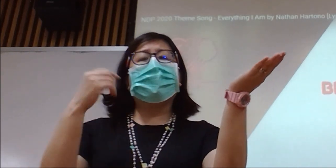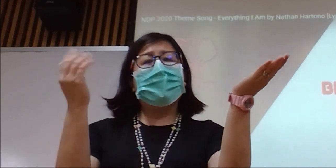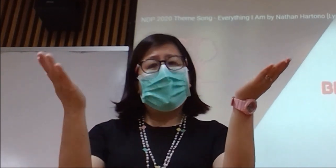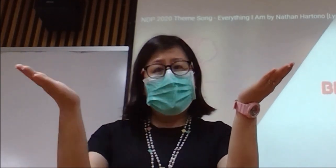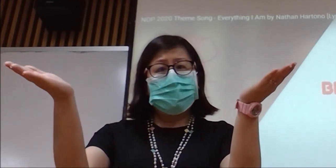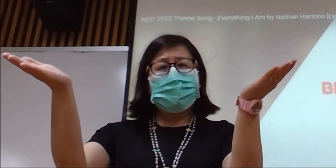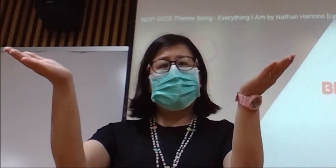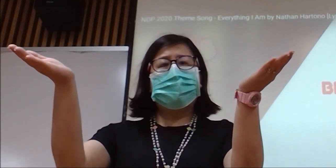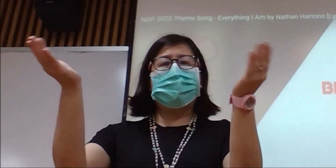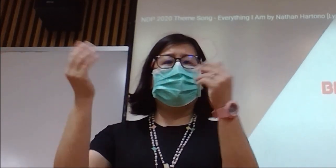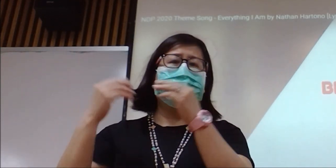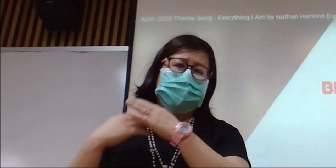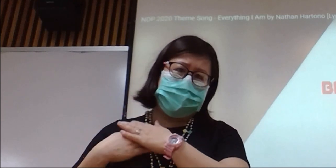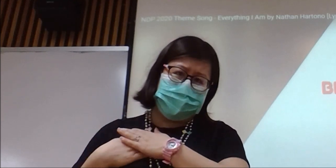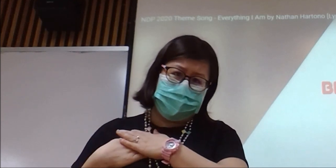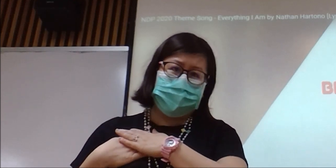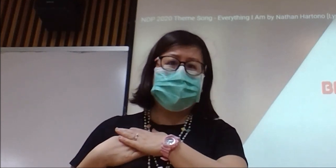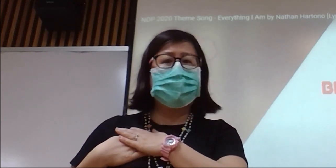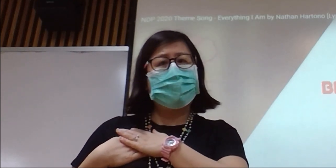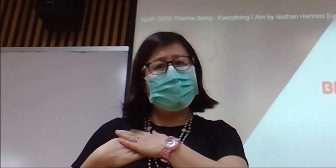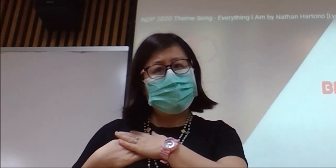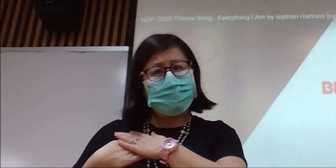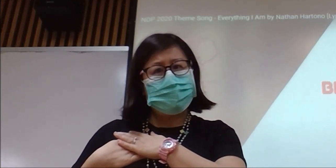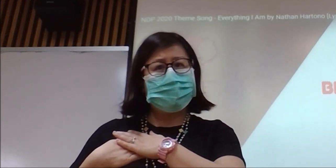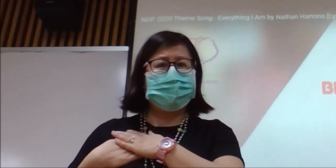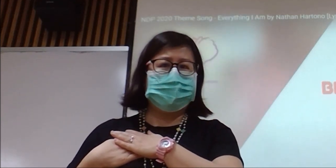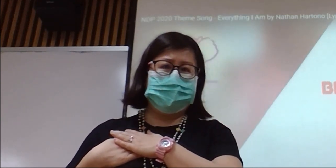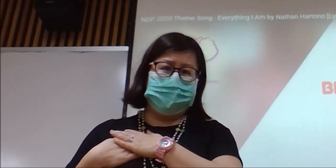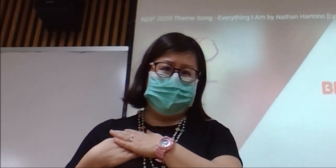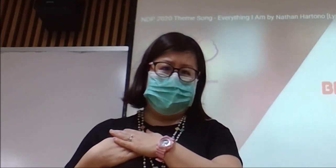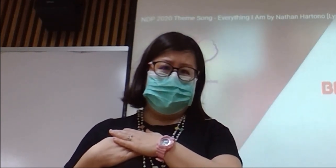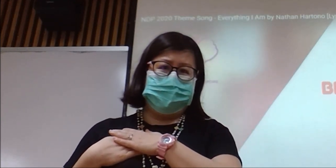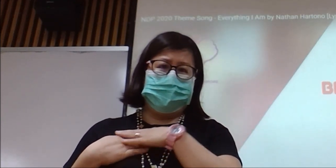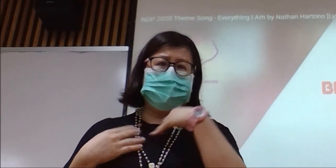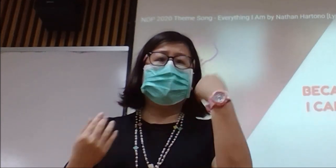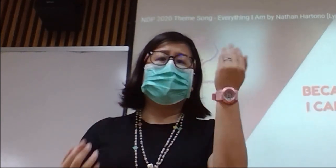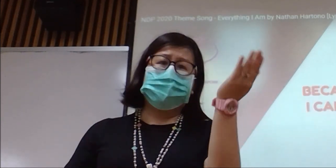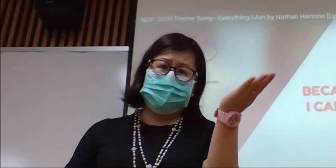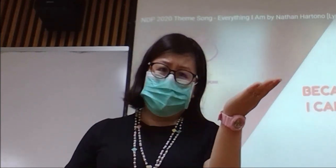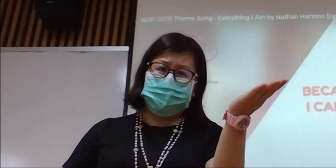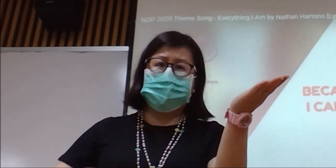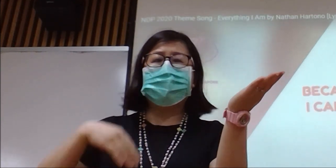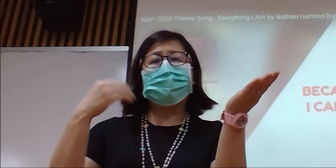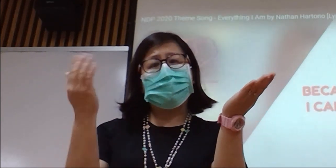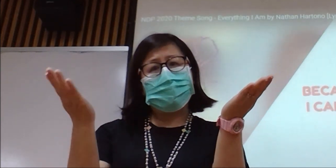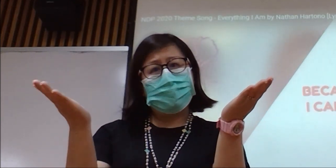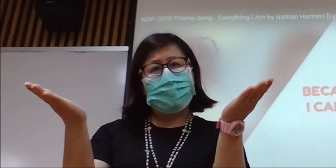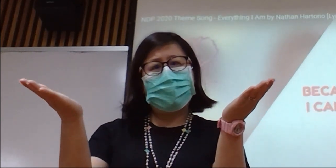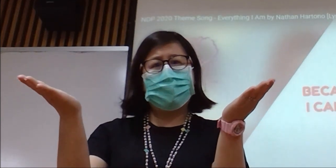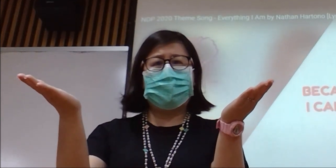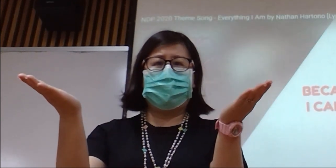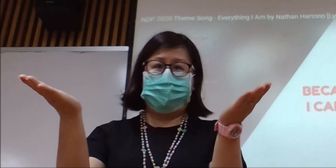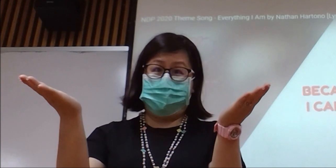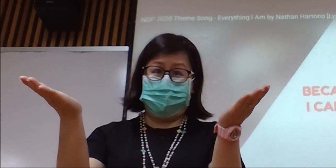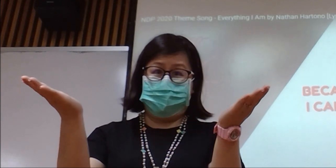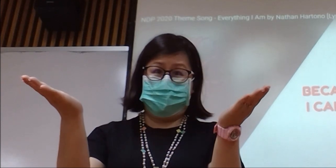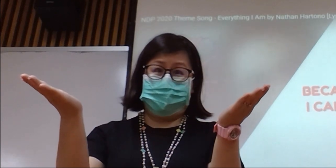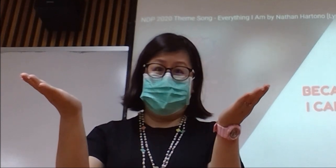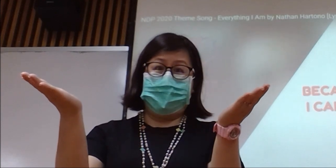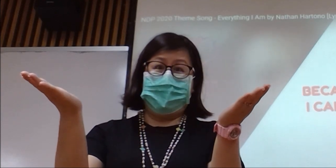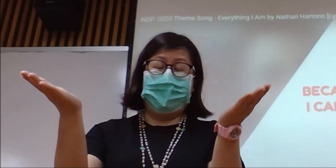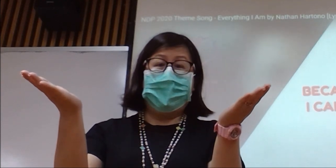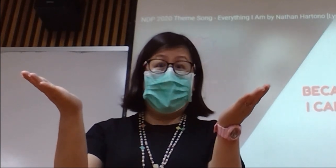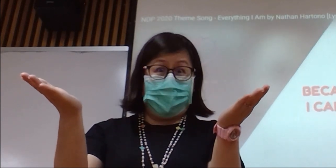you I am who I am Because of who you are